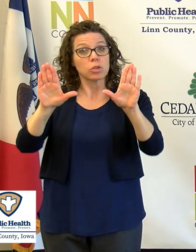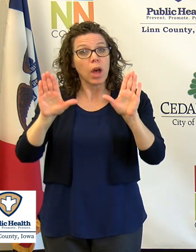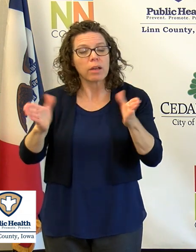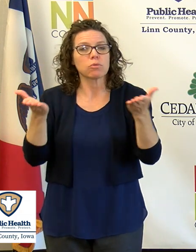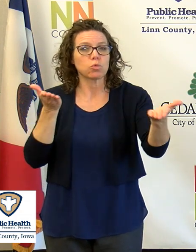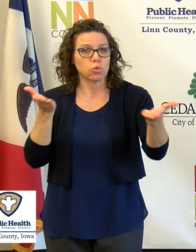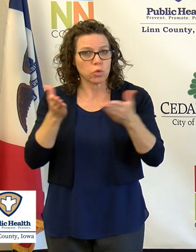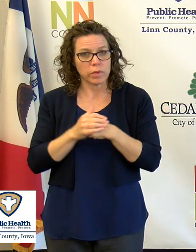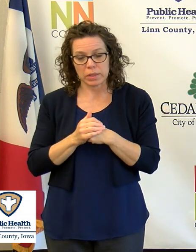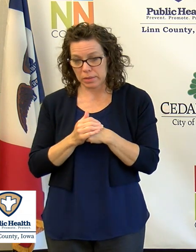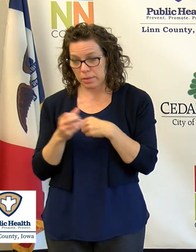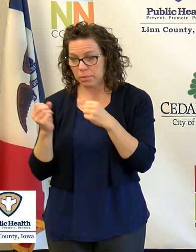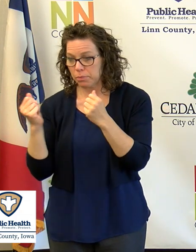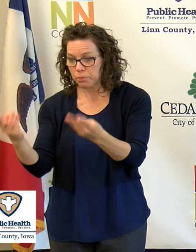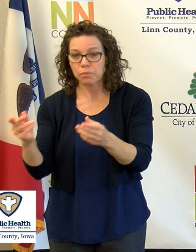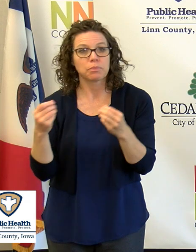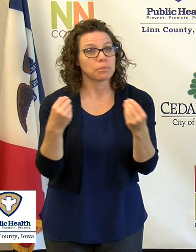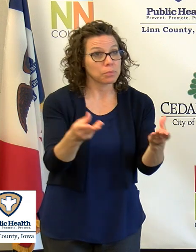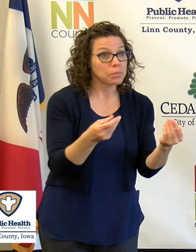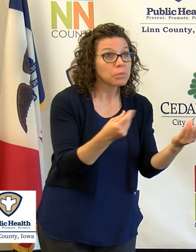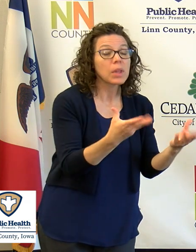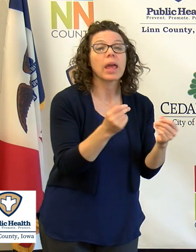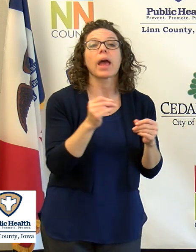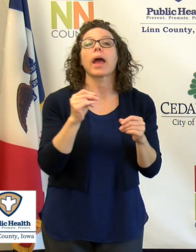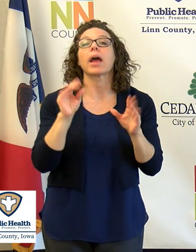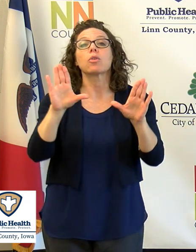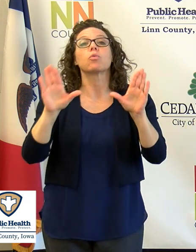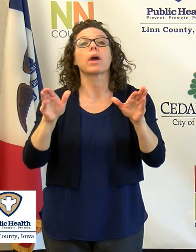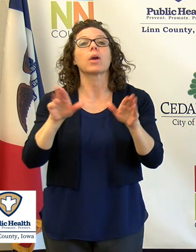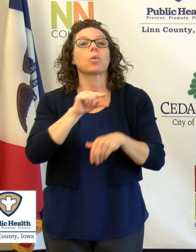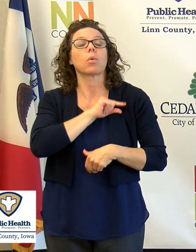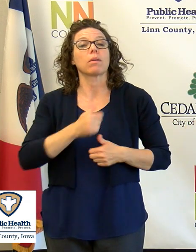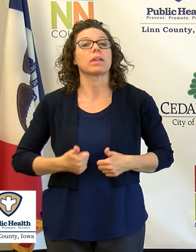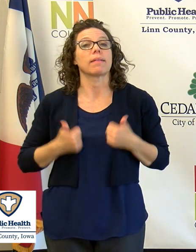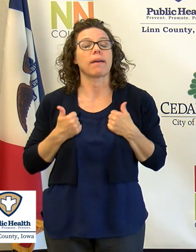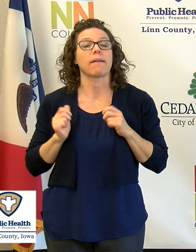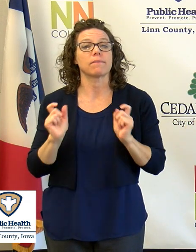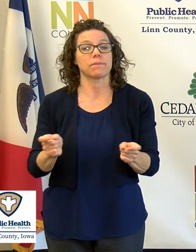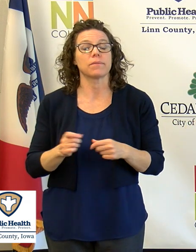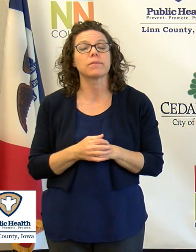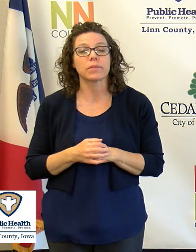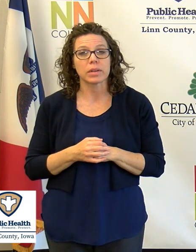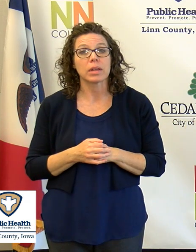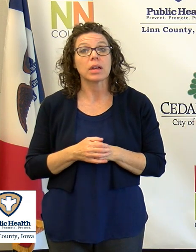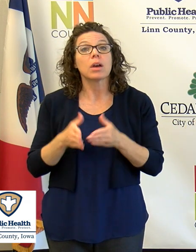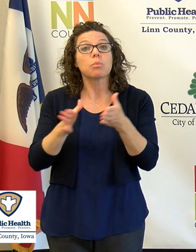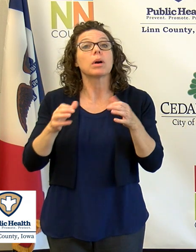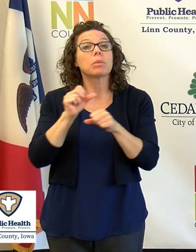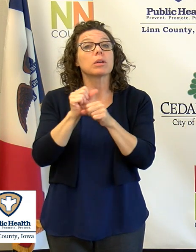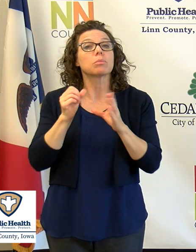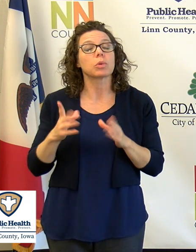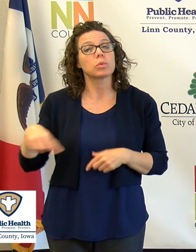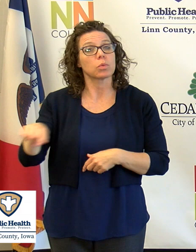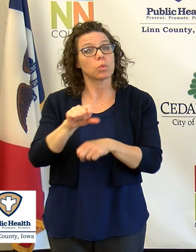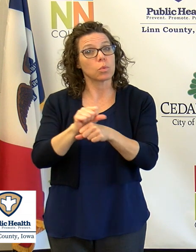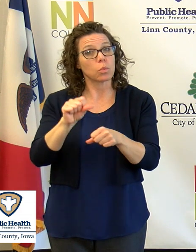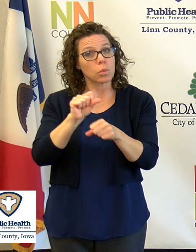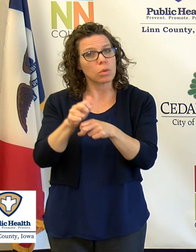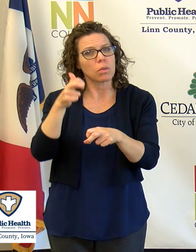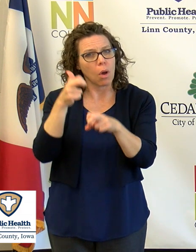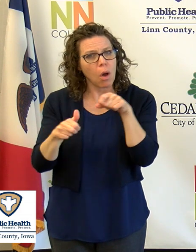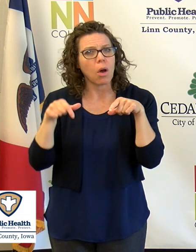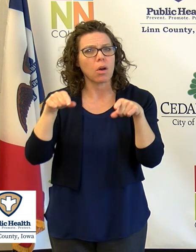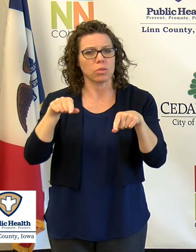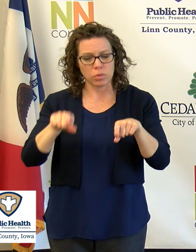opportunities to enjoy a great quality of life. And these public employees have been working very hard during